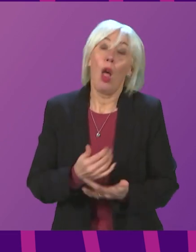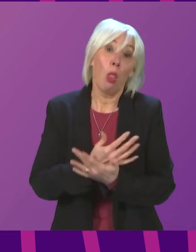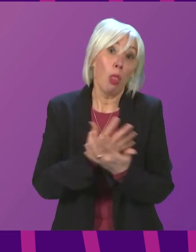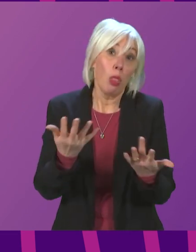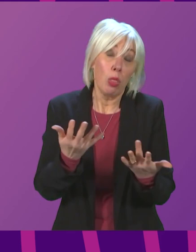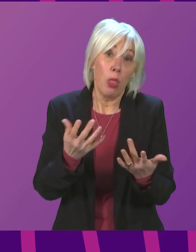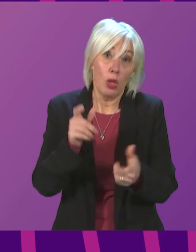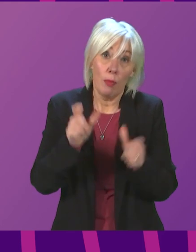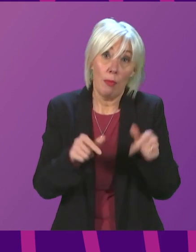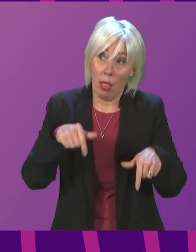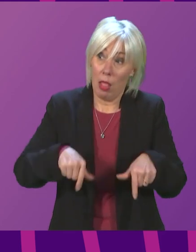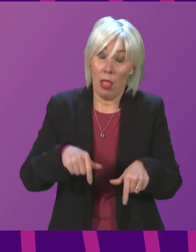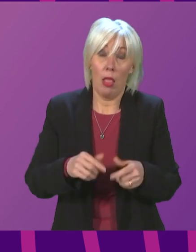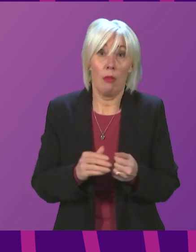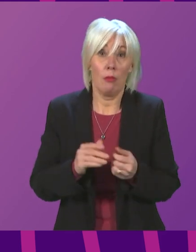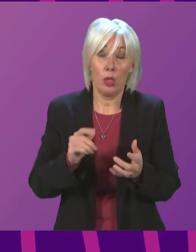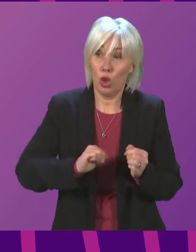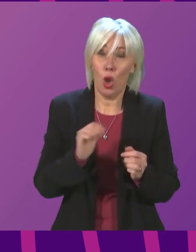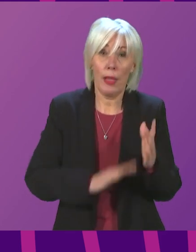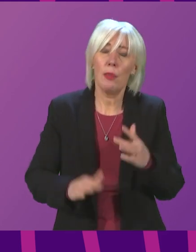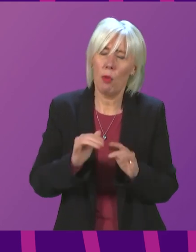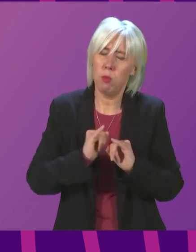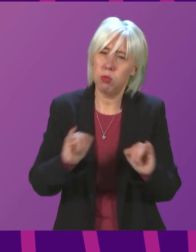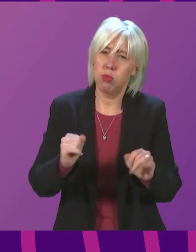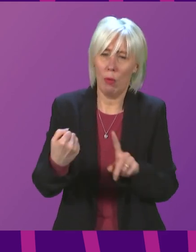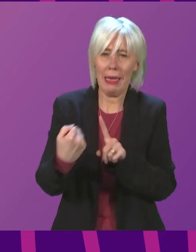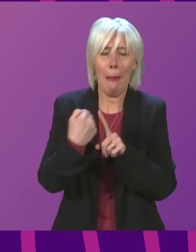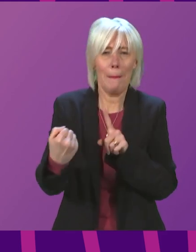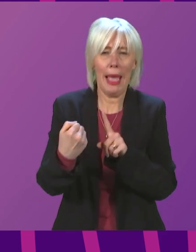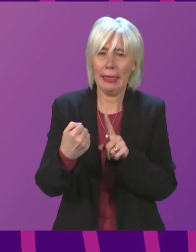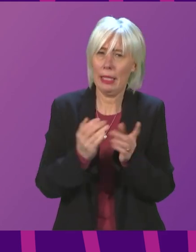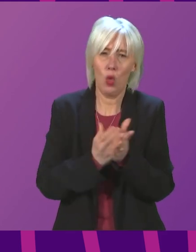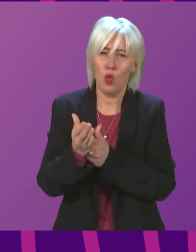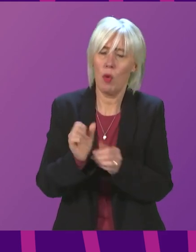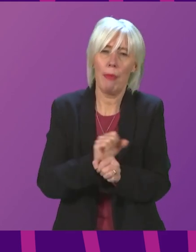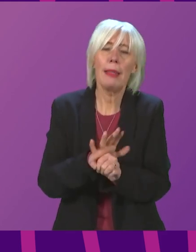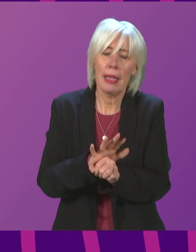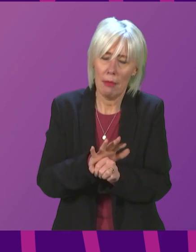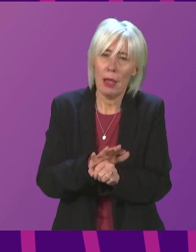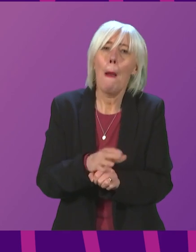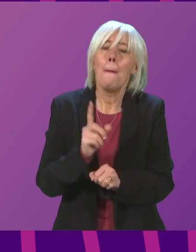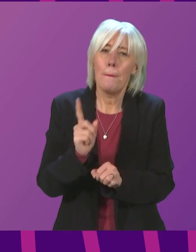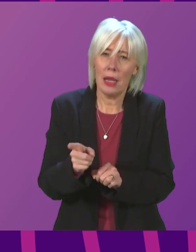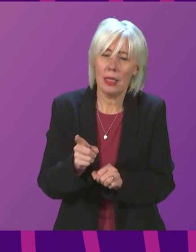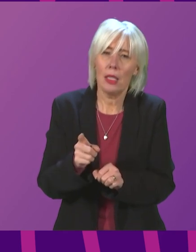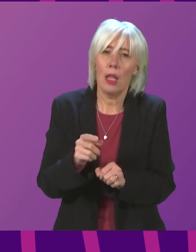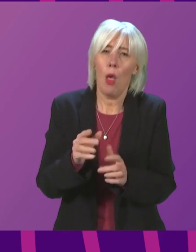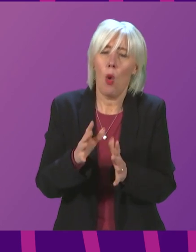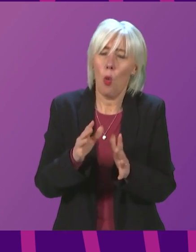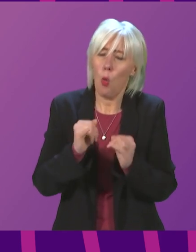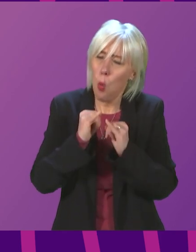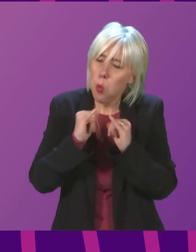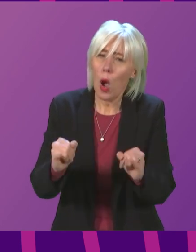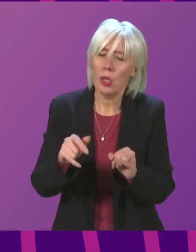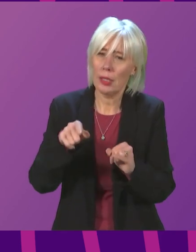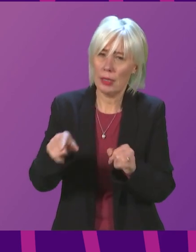country, but particular groups of people have been very severely impacted by this pandemic, but there are few groups who have been impacted more severely